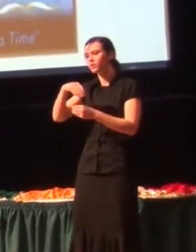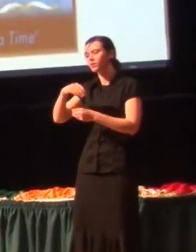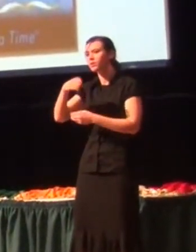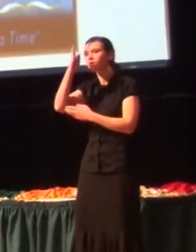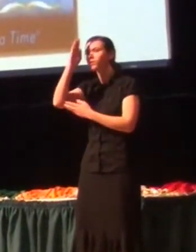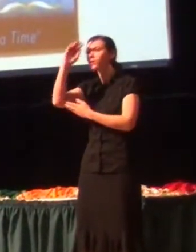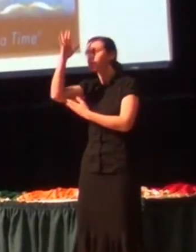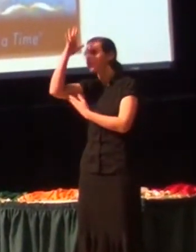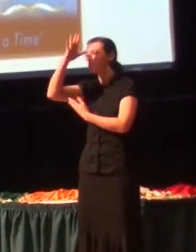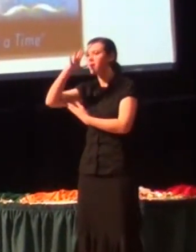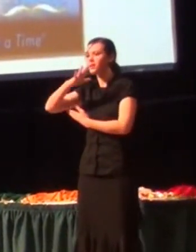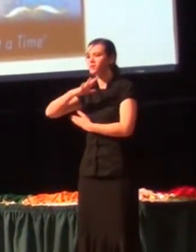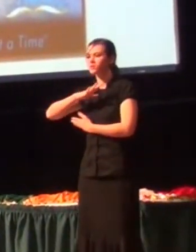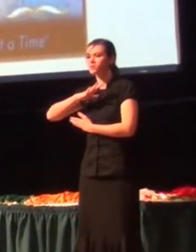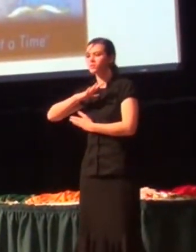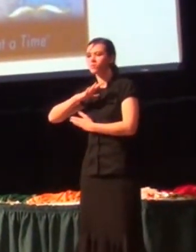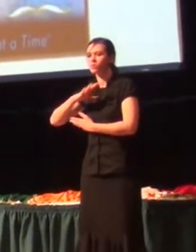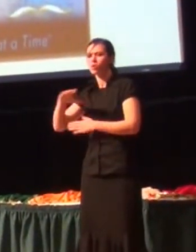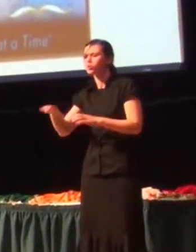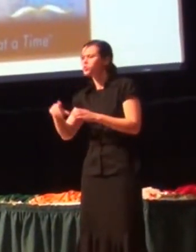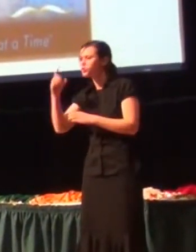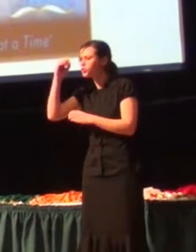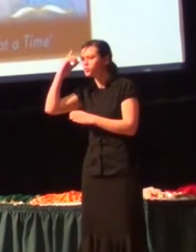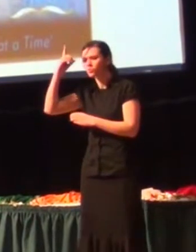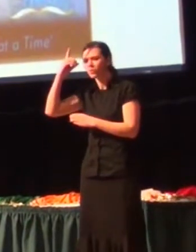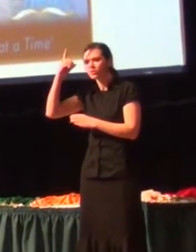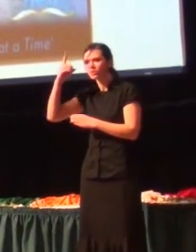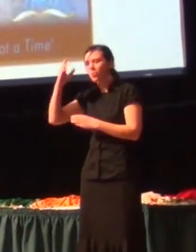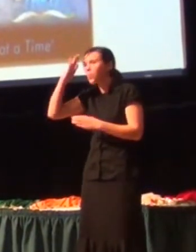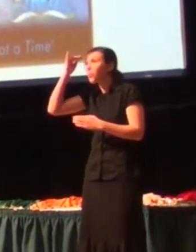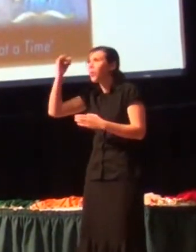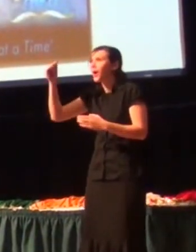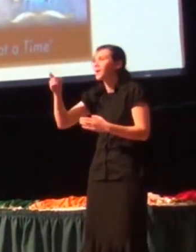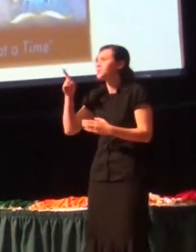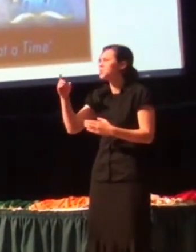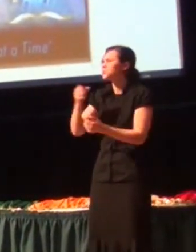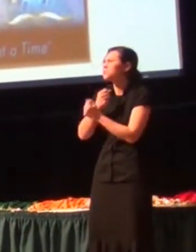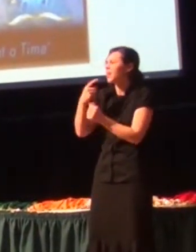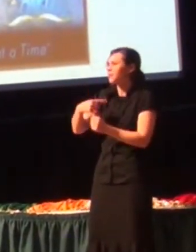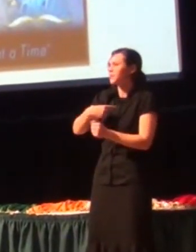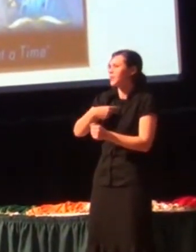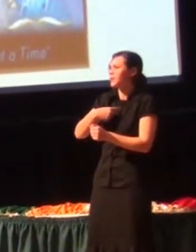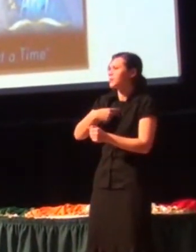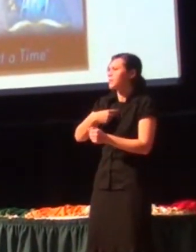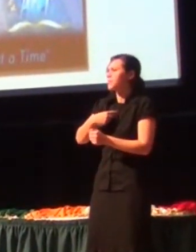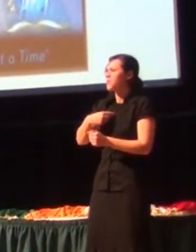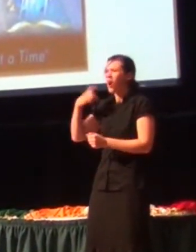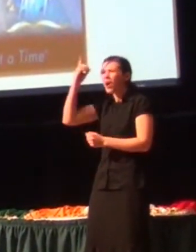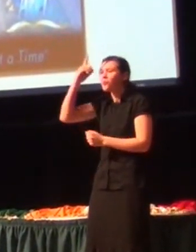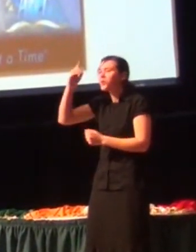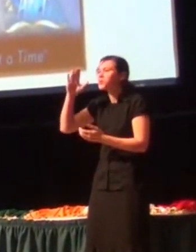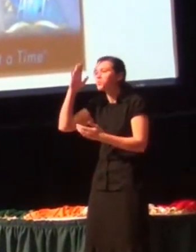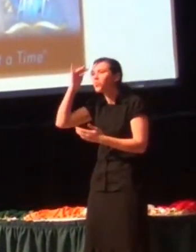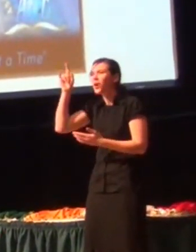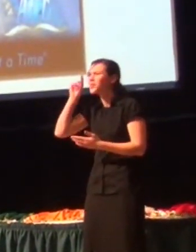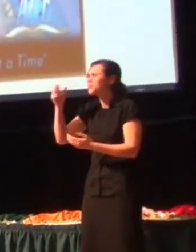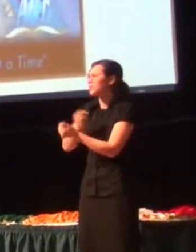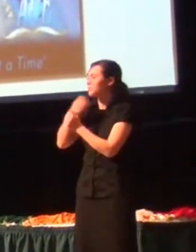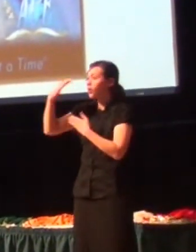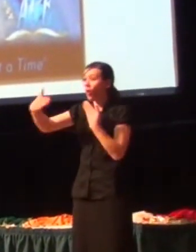Do you ever wonder why you even love me? I wonder why you love me all the time.